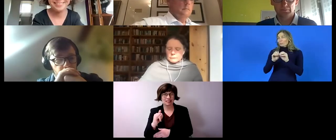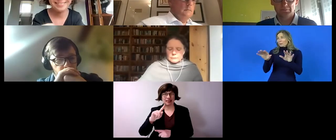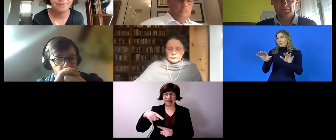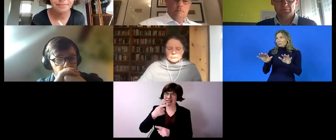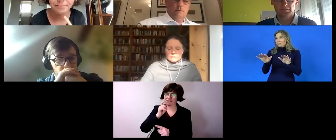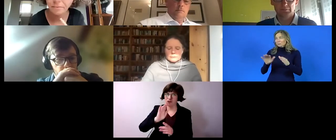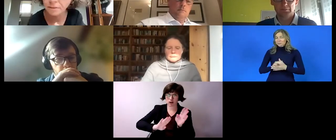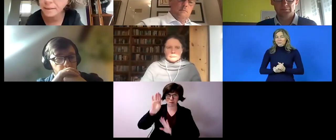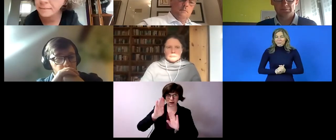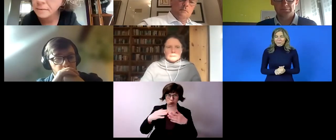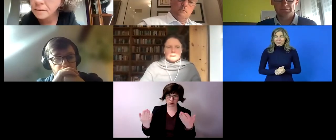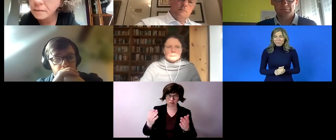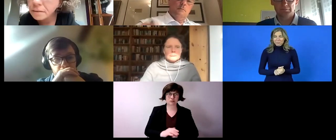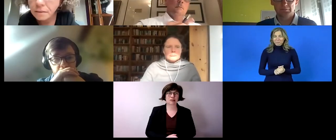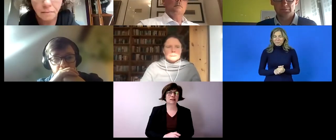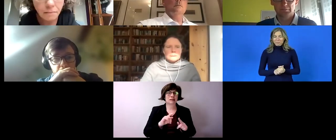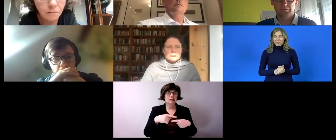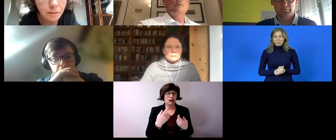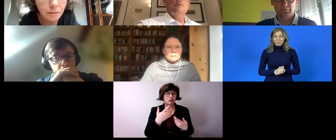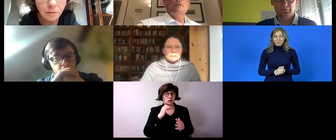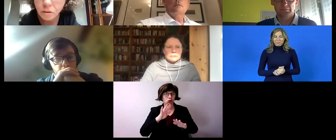you nancy and who else